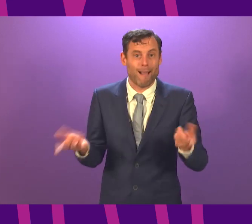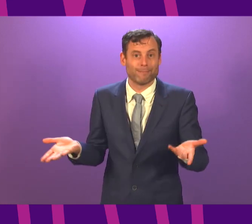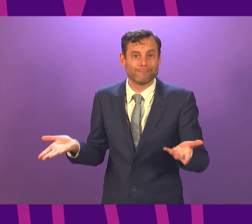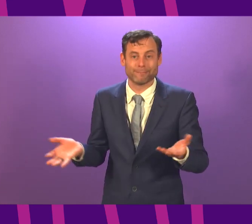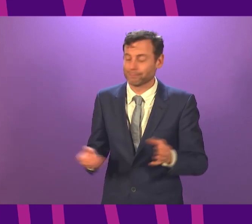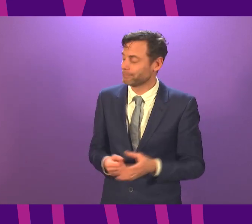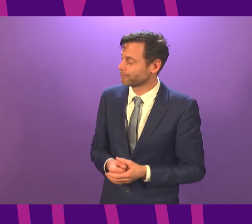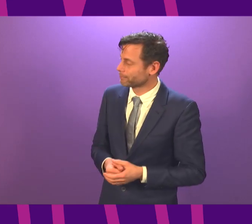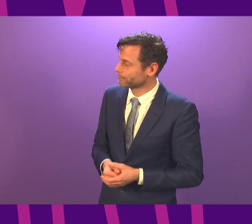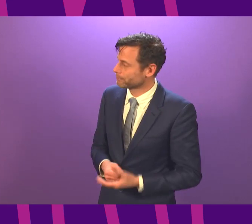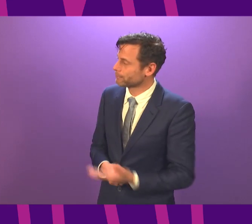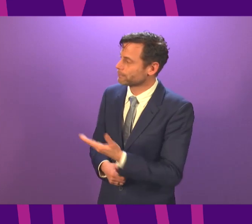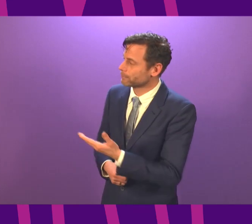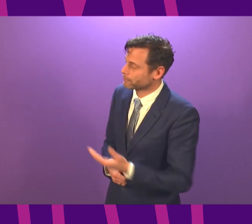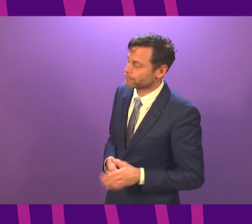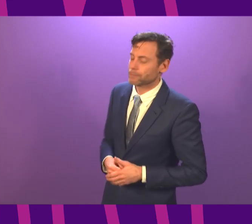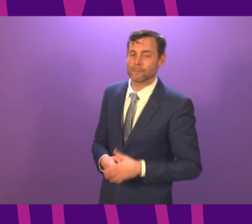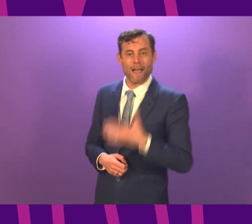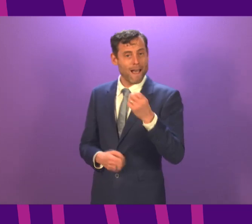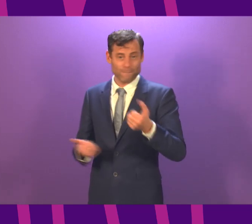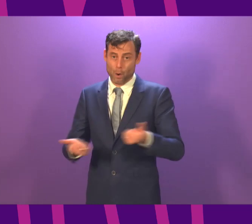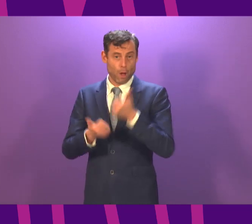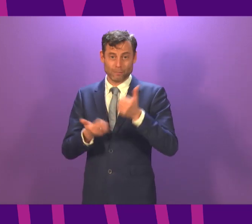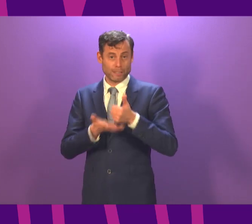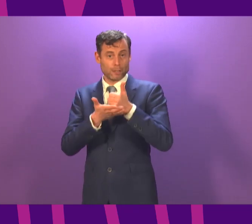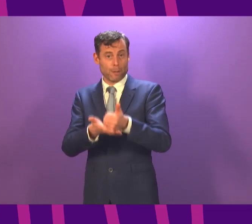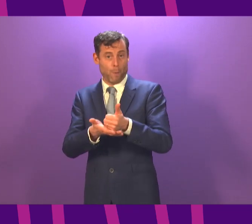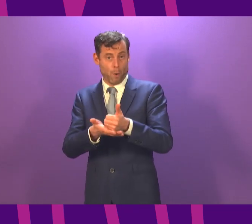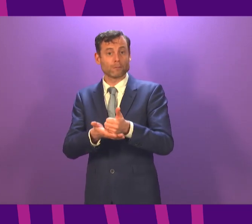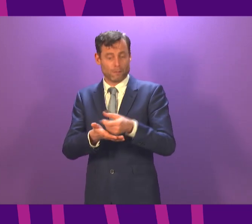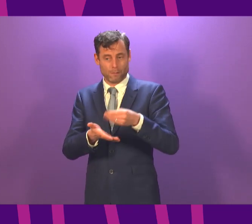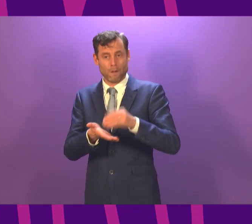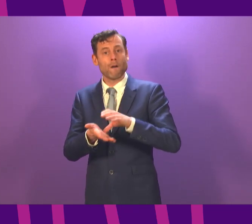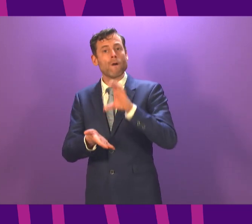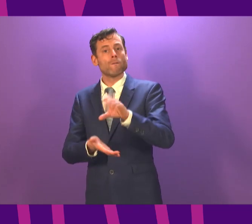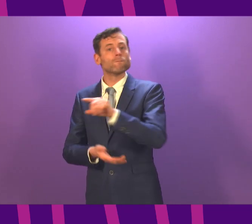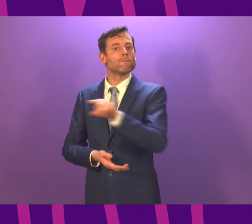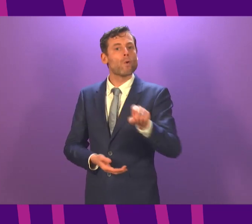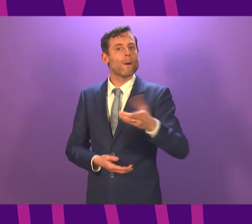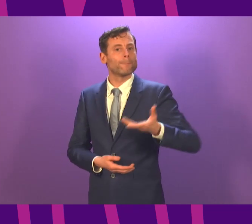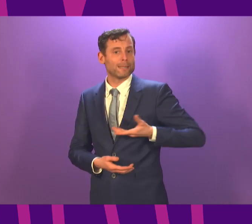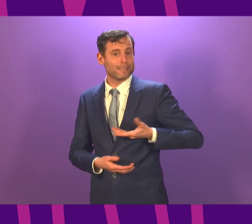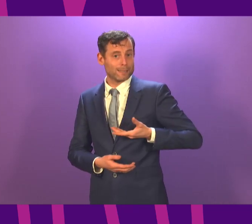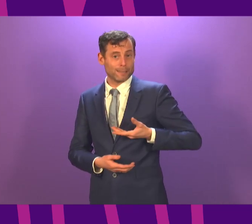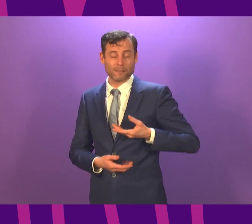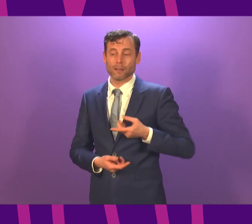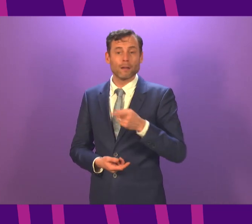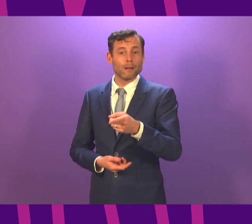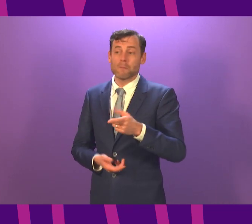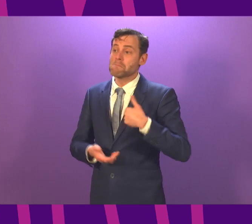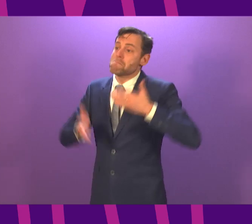country? First Minister. there is already support for businesses that are not legally required to close but whose trading is restricted or